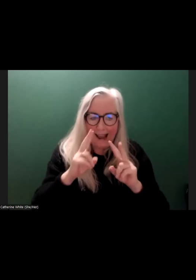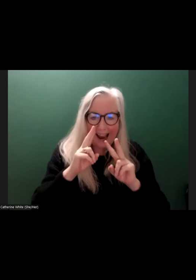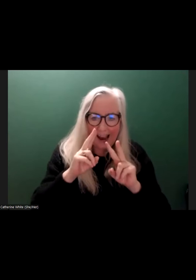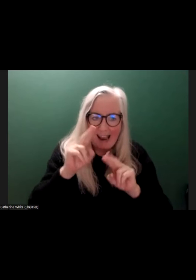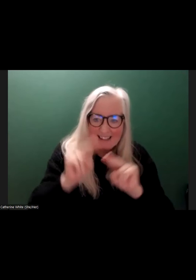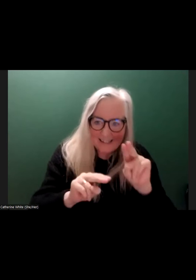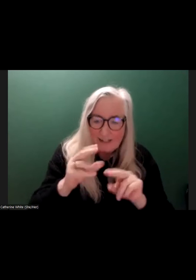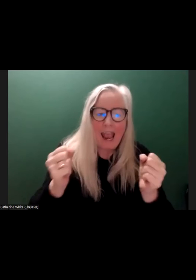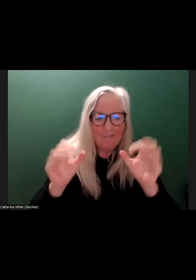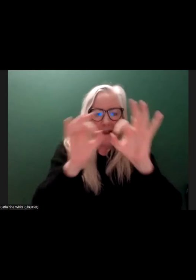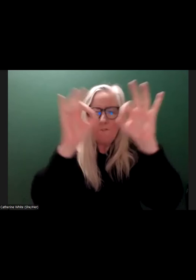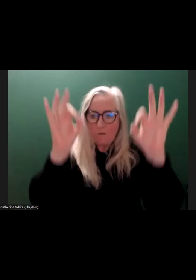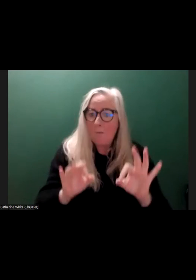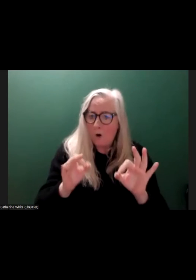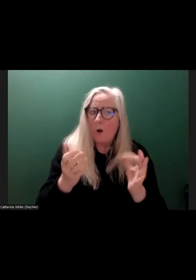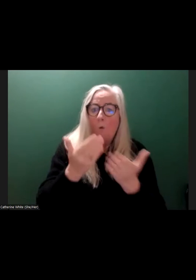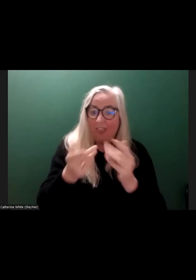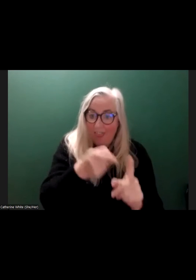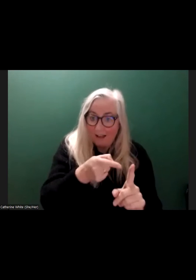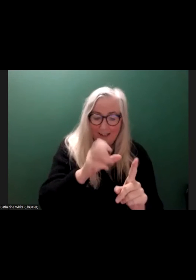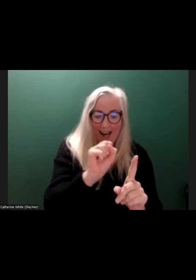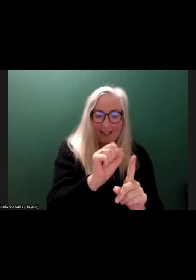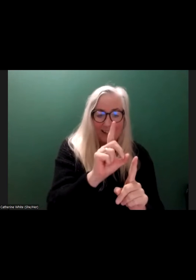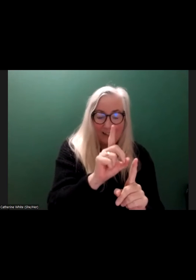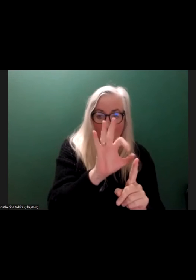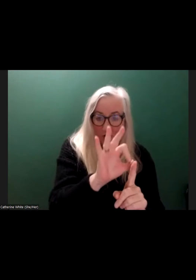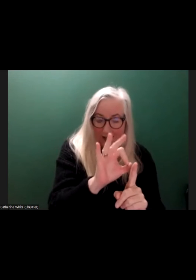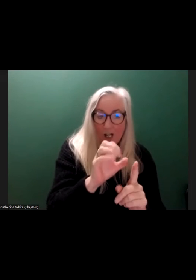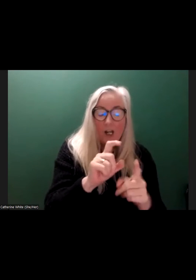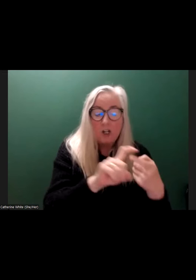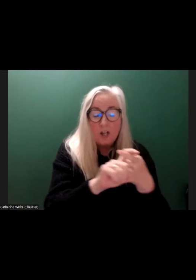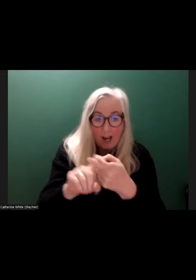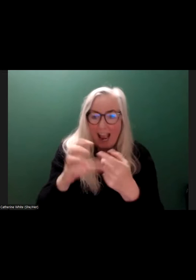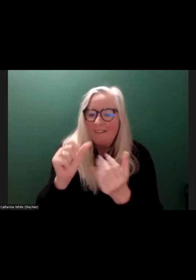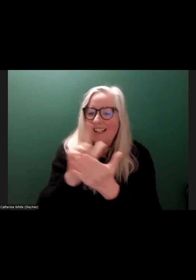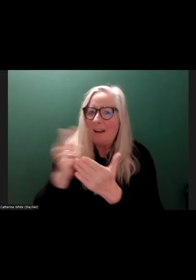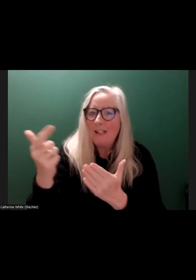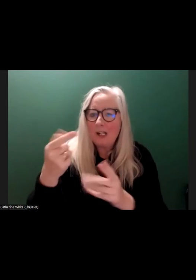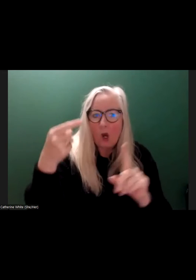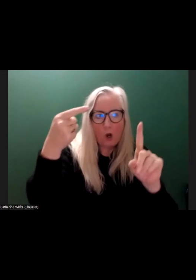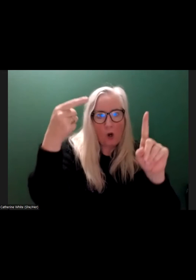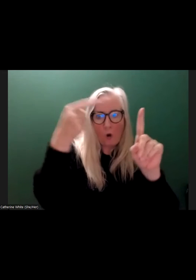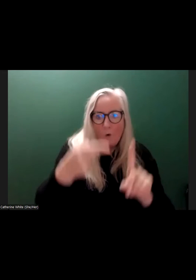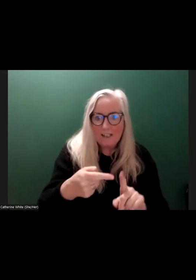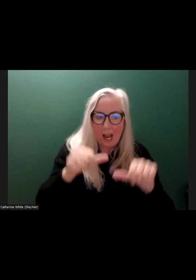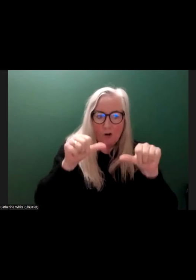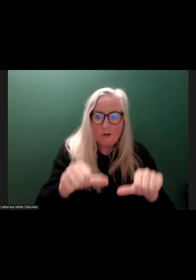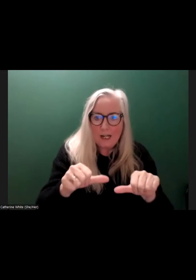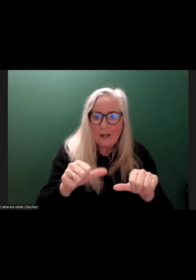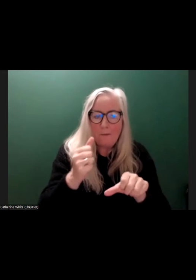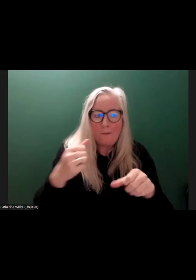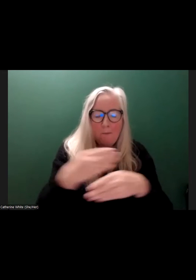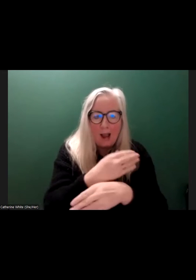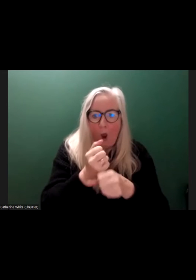there. The framework is the sustainable development goals. The sustainable development goals are 17 goals. They're agreed by every country within the